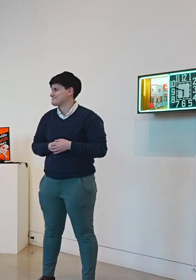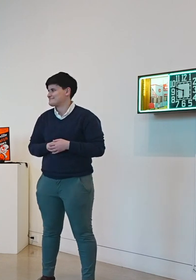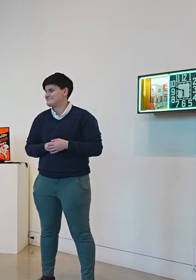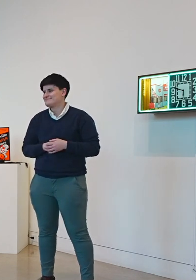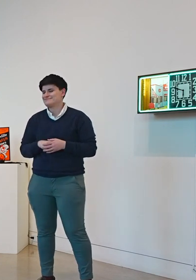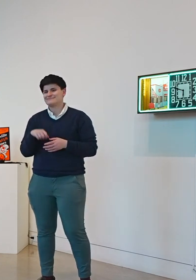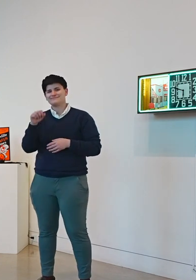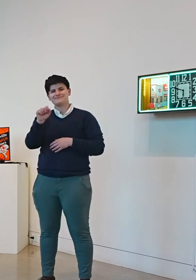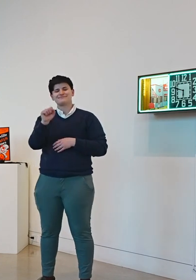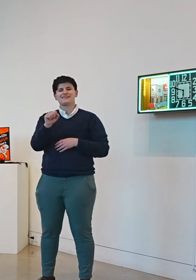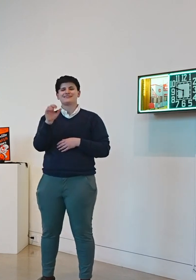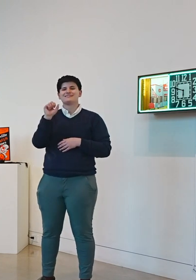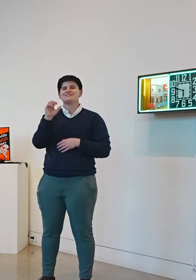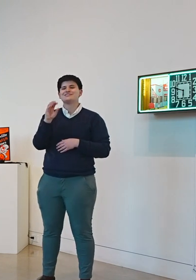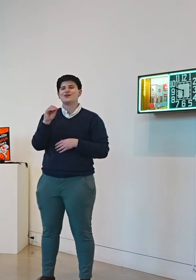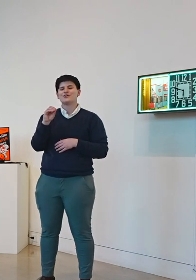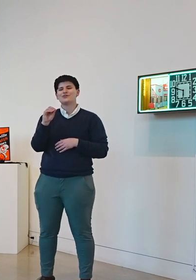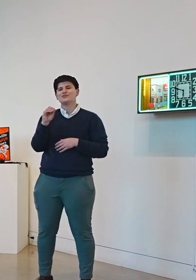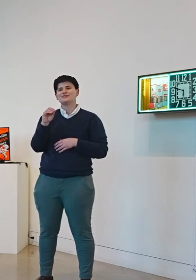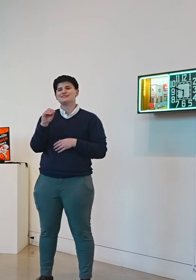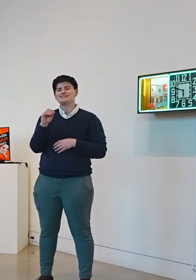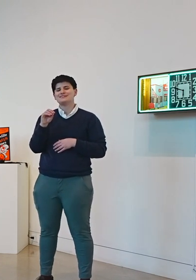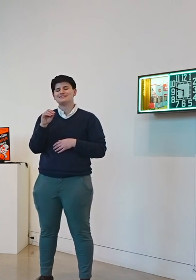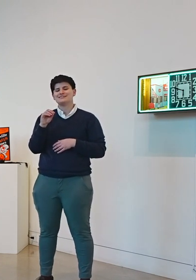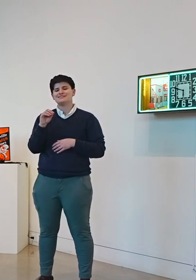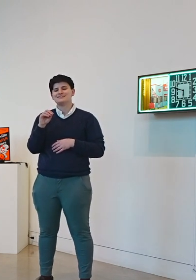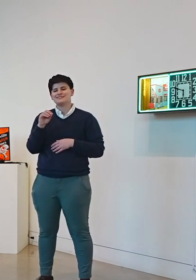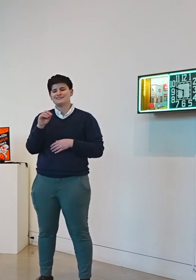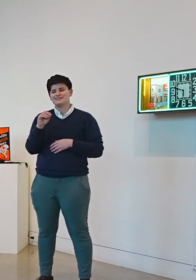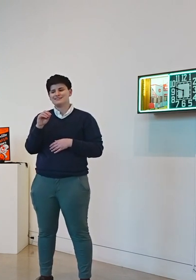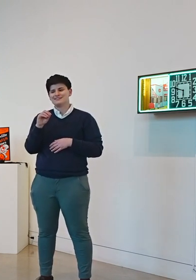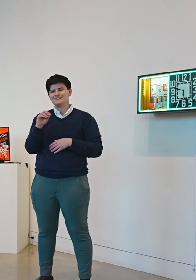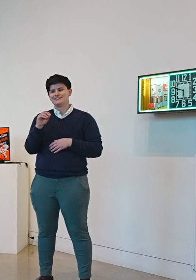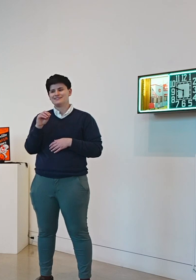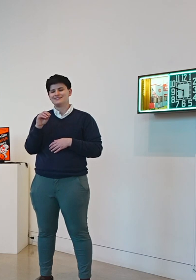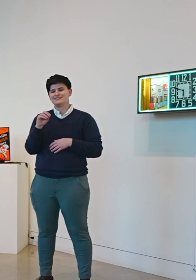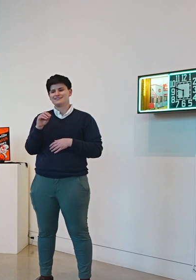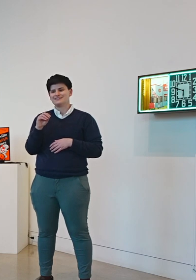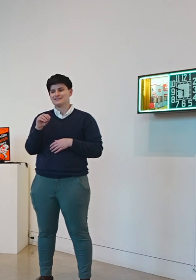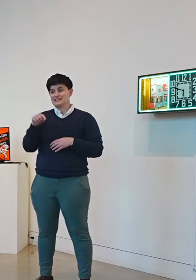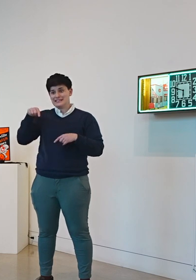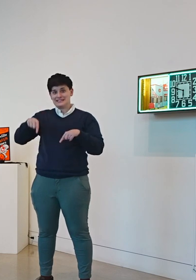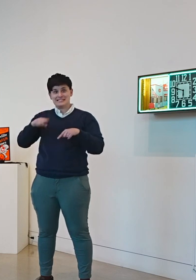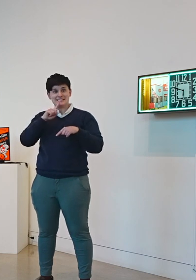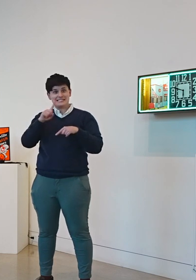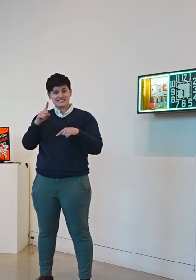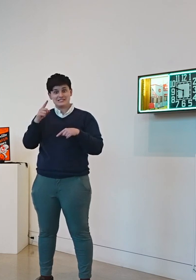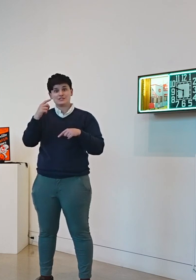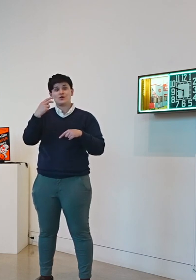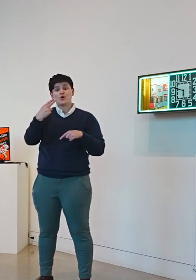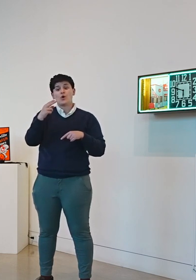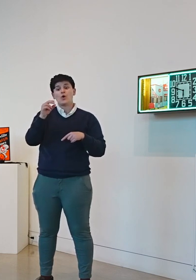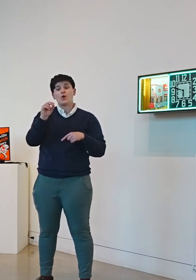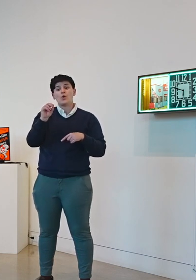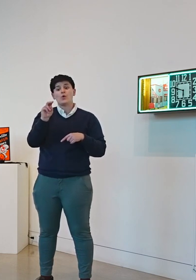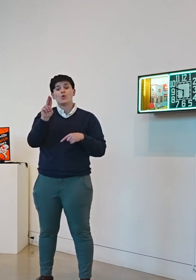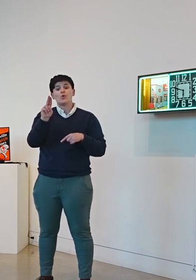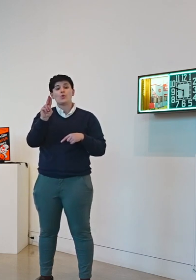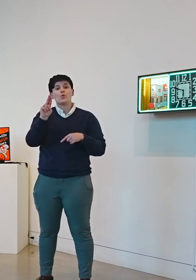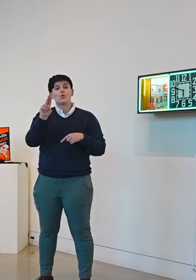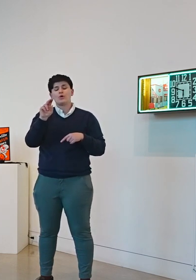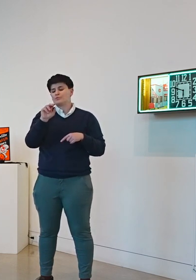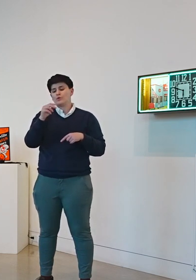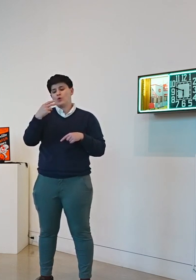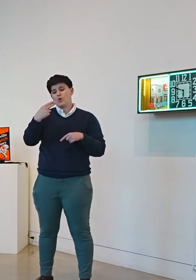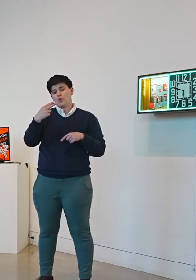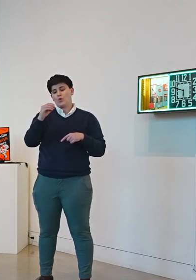yeah yeah and so this is the specific uh uh cho who cho who cho uh